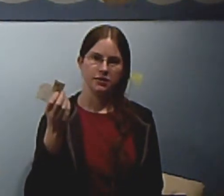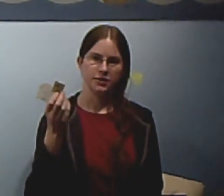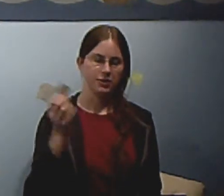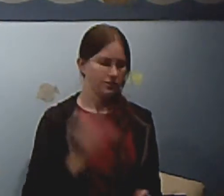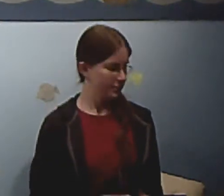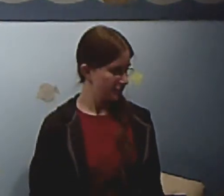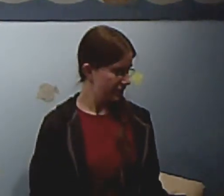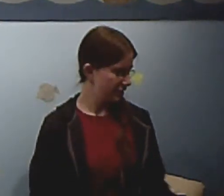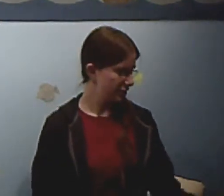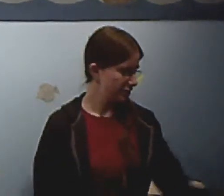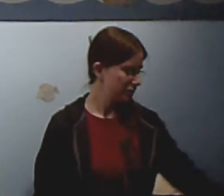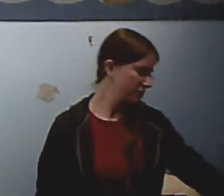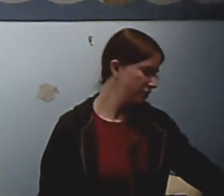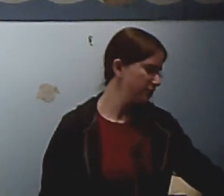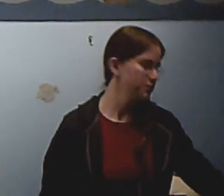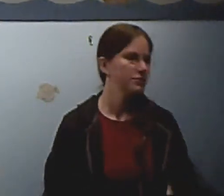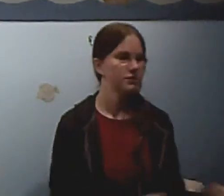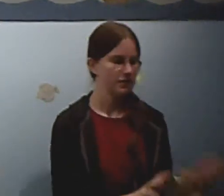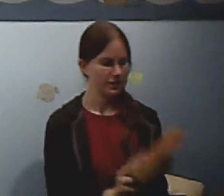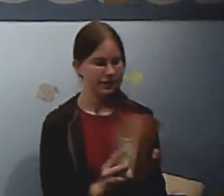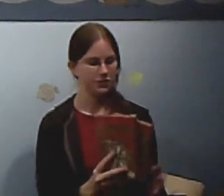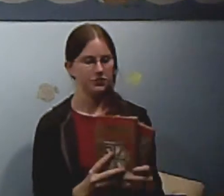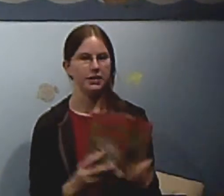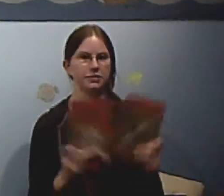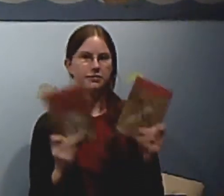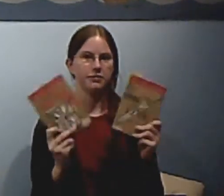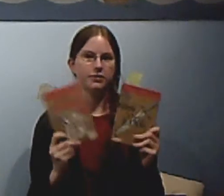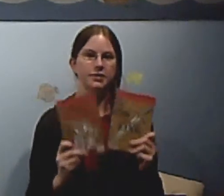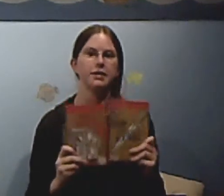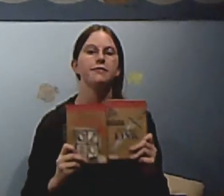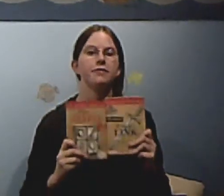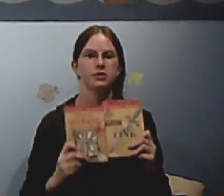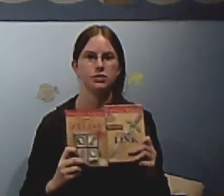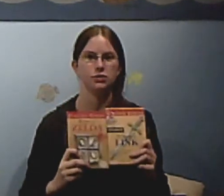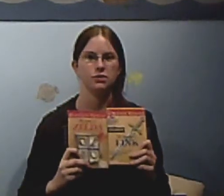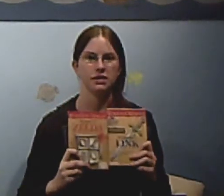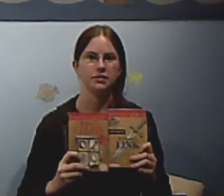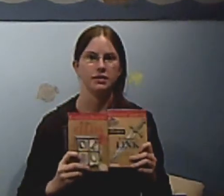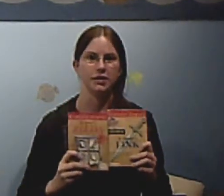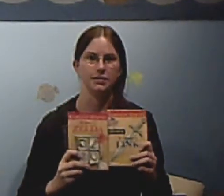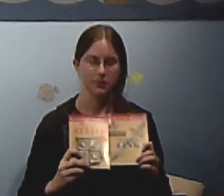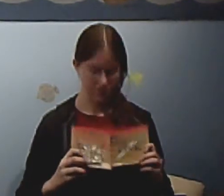So, in addition to those, I also have the first two Zelda games.